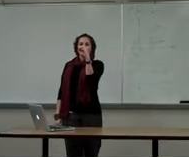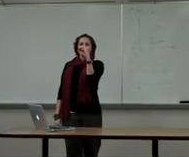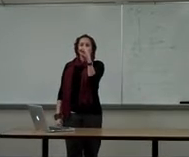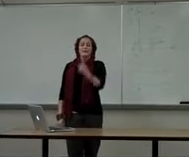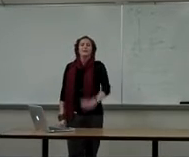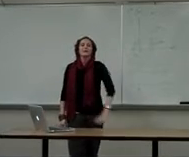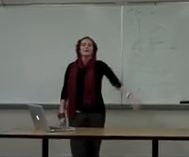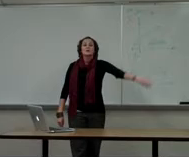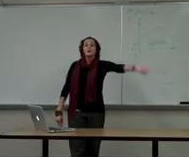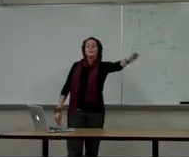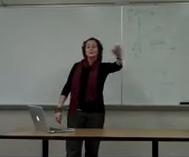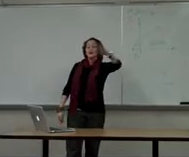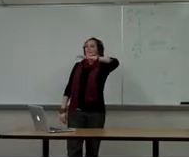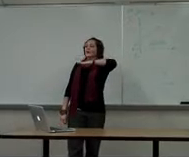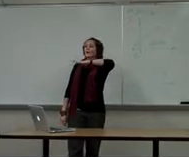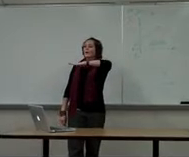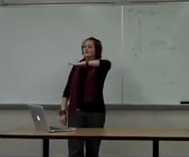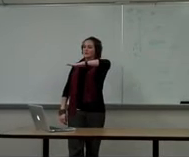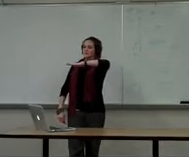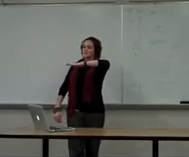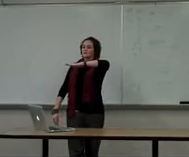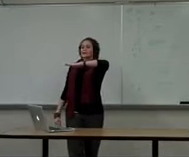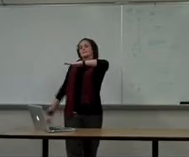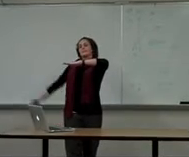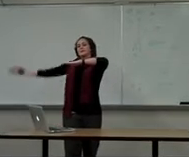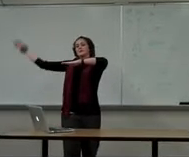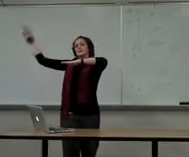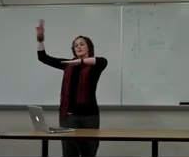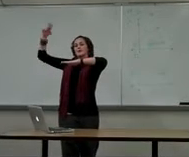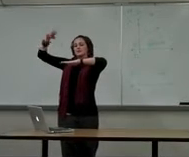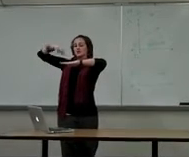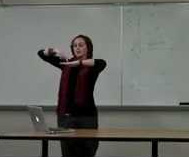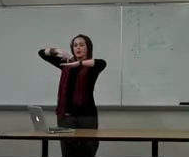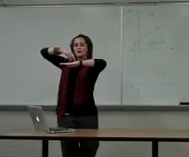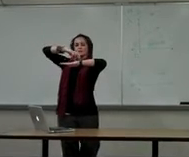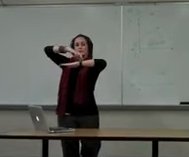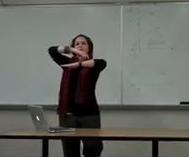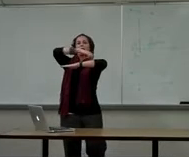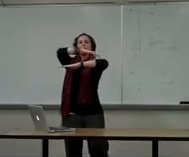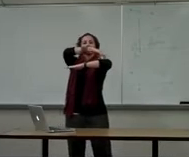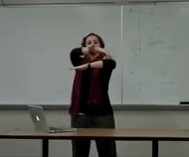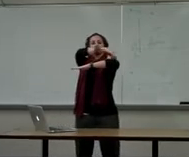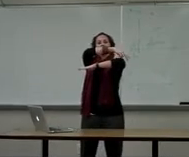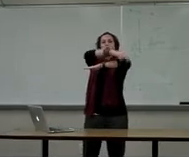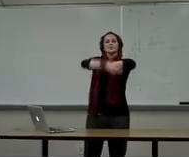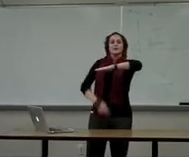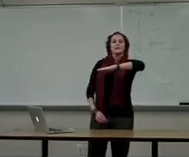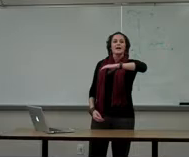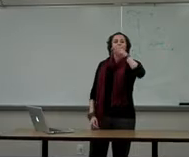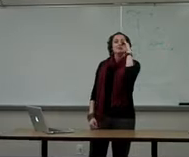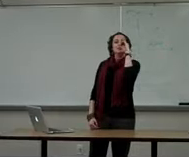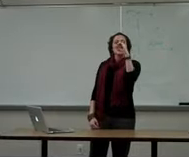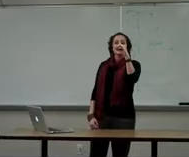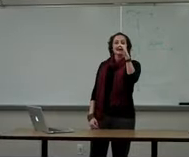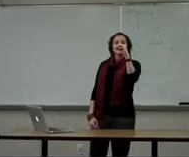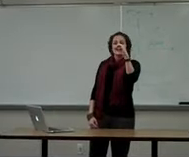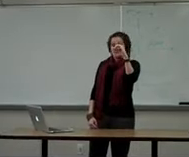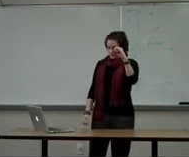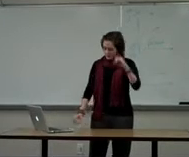zero. Okay? You can also call it a horizontal line. So Joe walks to the right. On a straight line, the slope is zero.